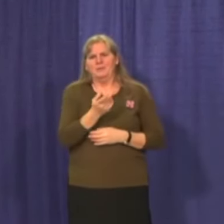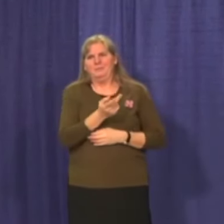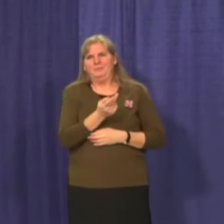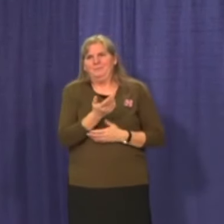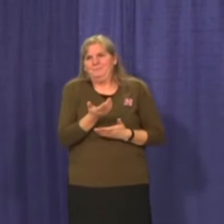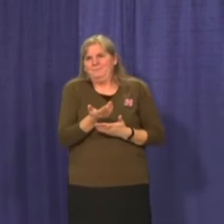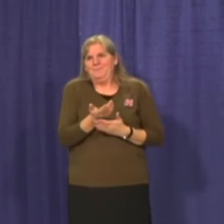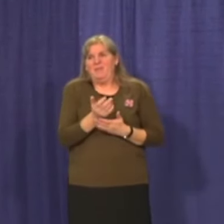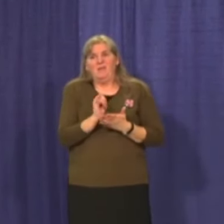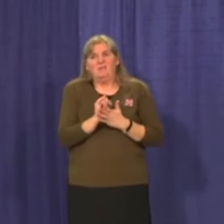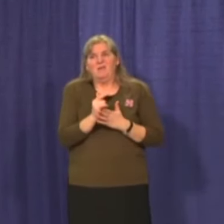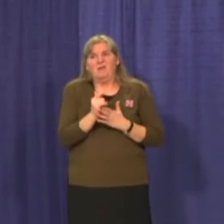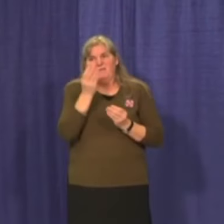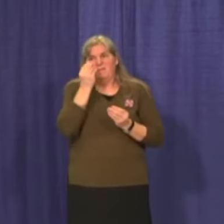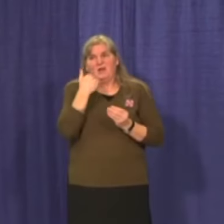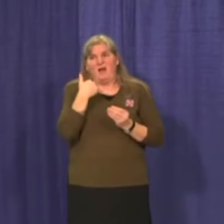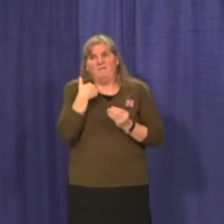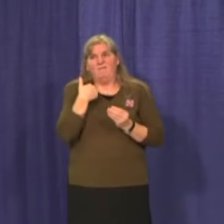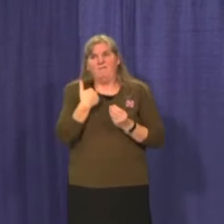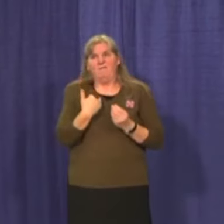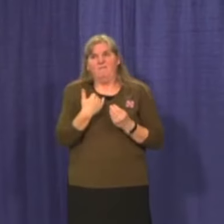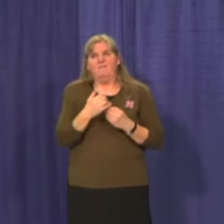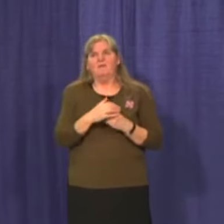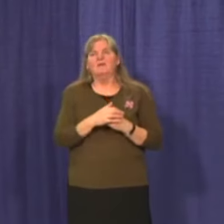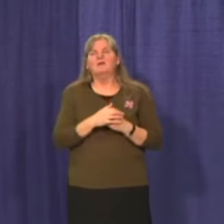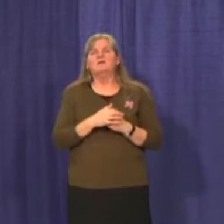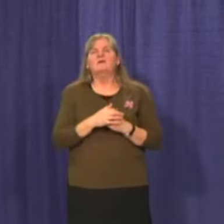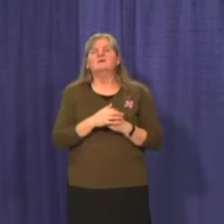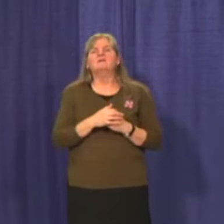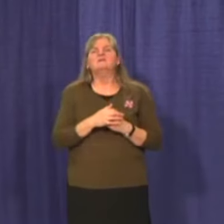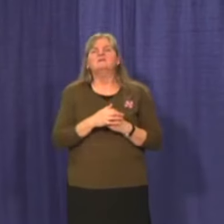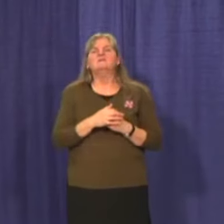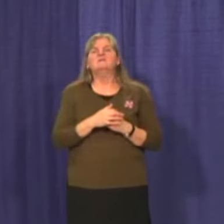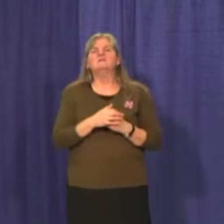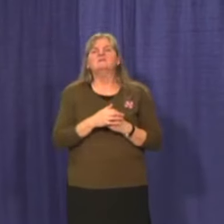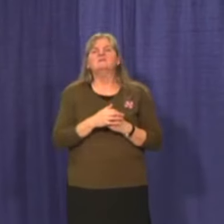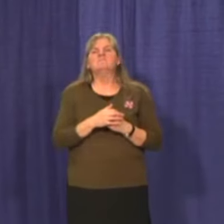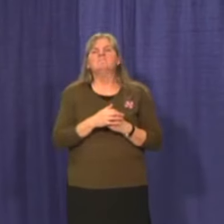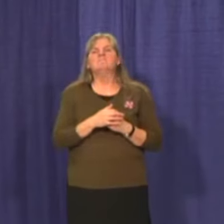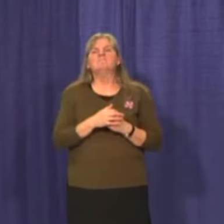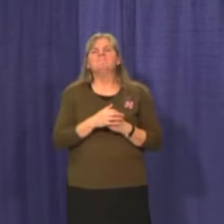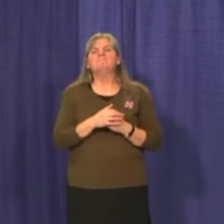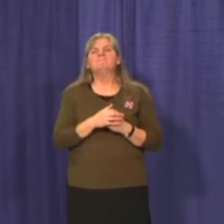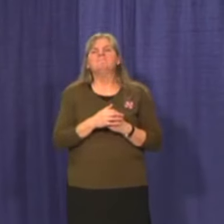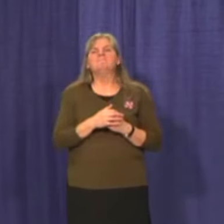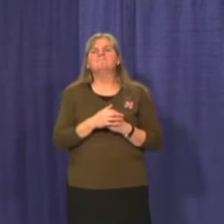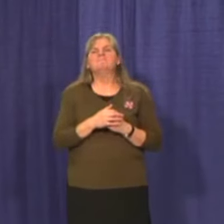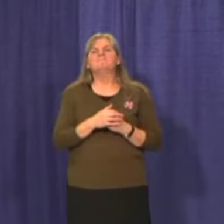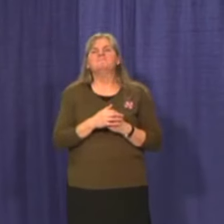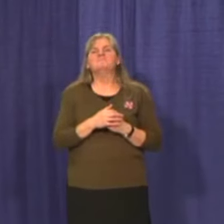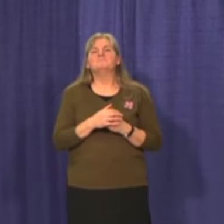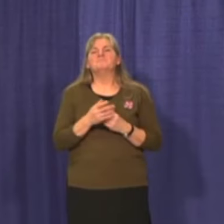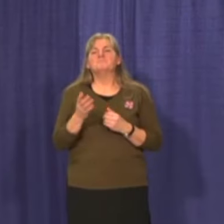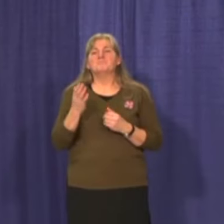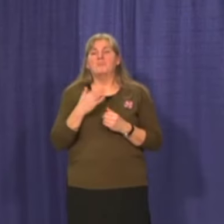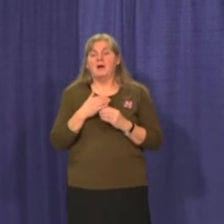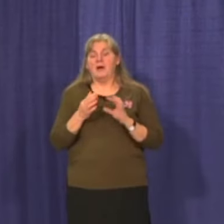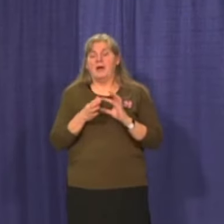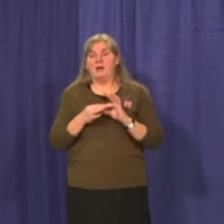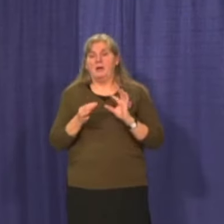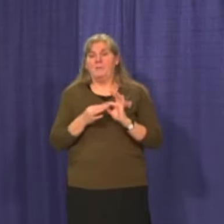update that I have. So we, as I said during my opening remarks,